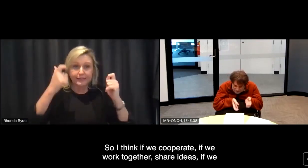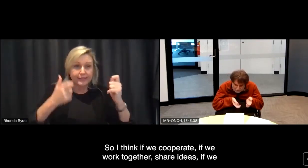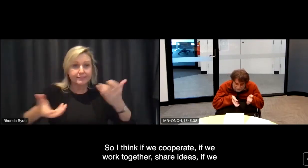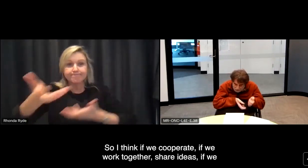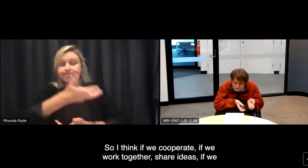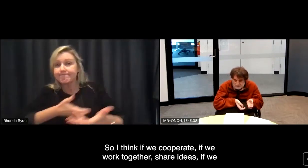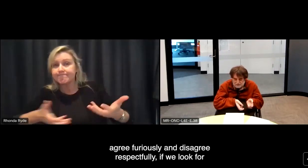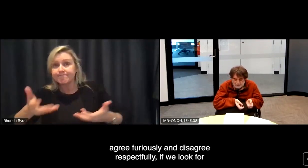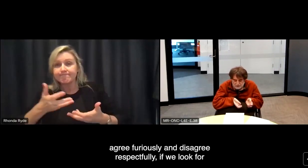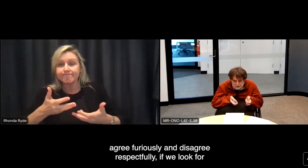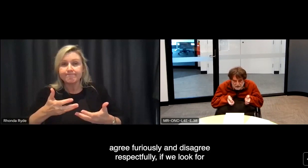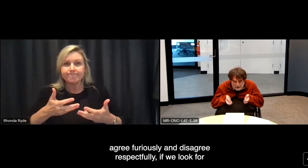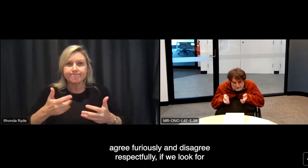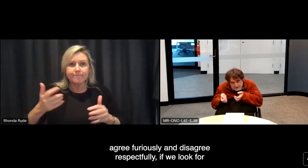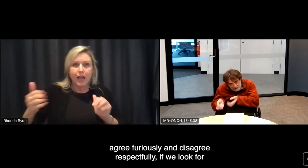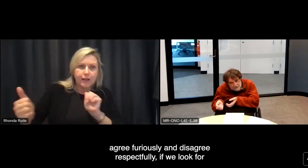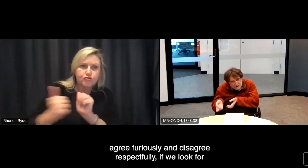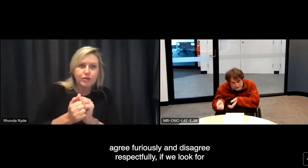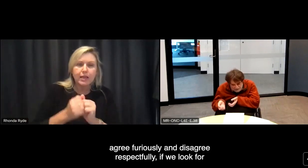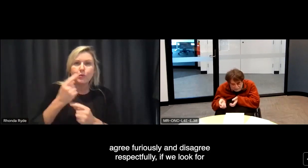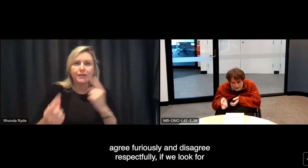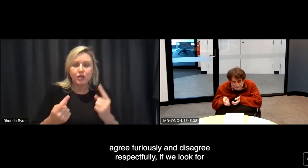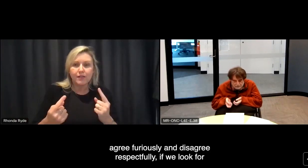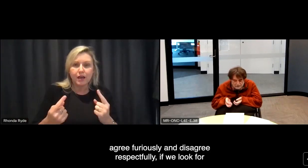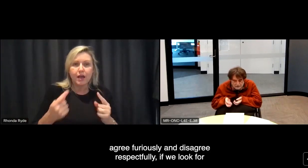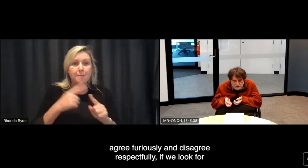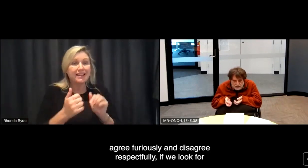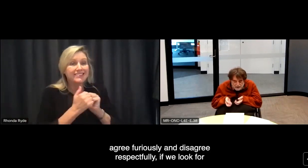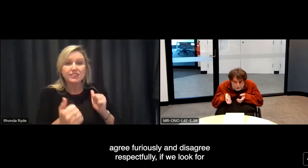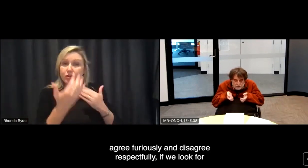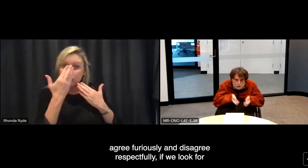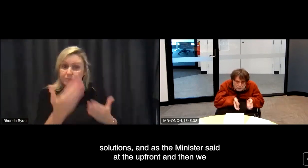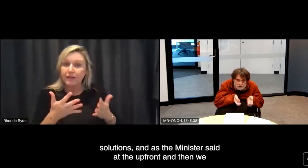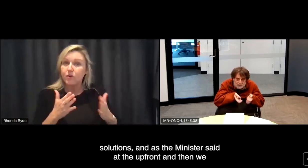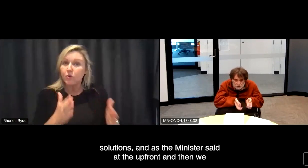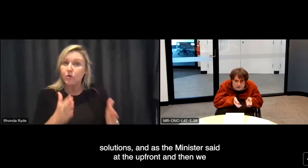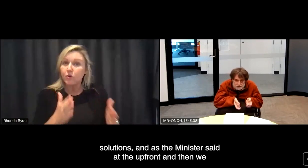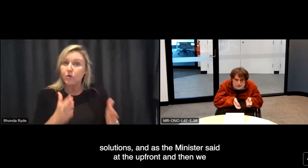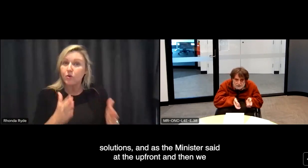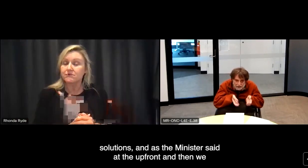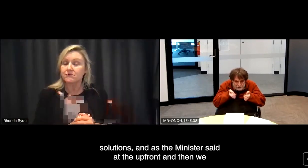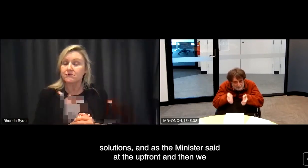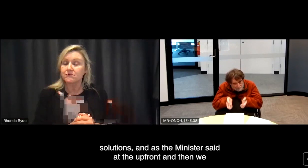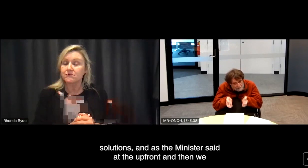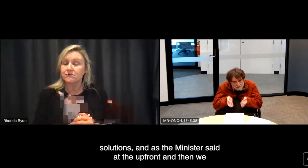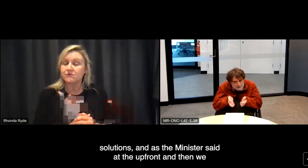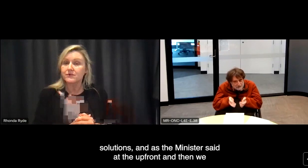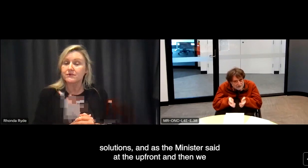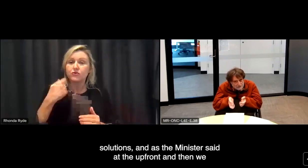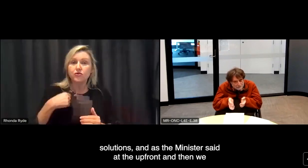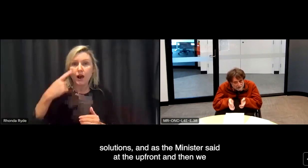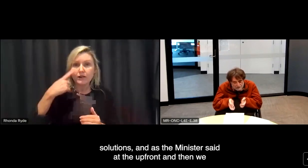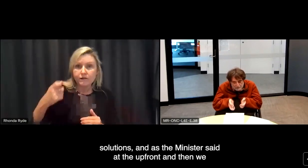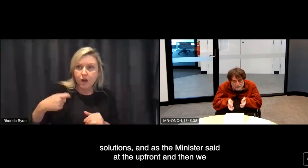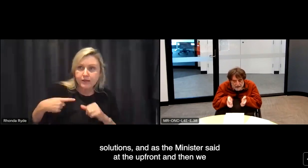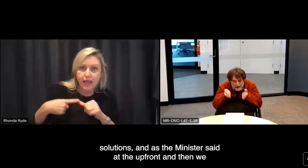agree furiously and disagree respectfully if we look for solutions and as the minister said at